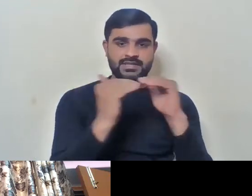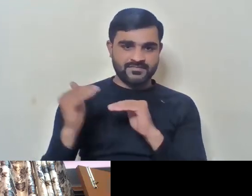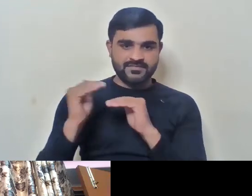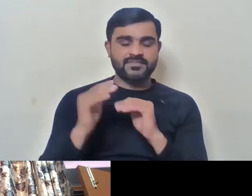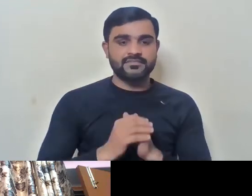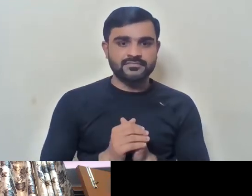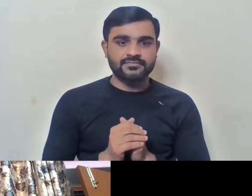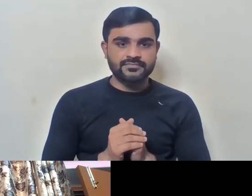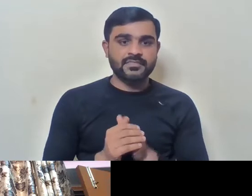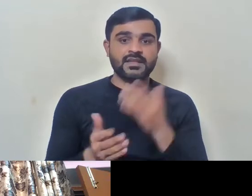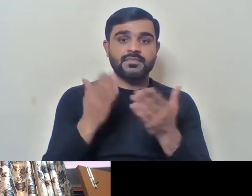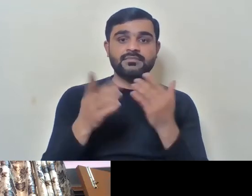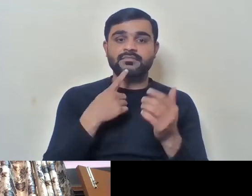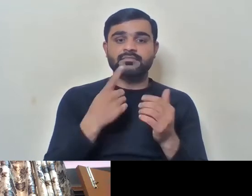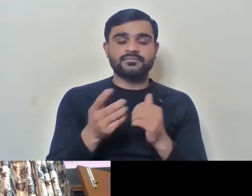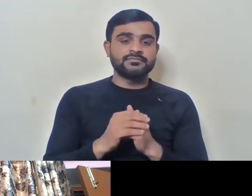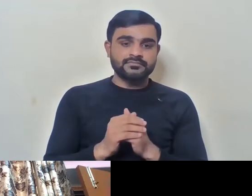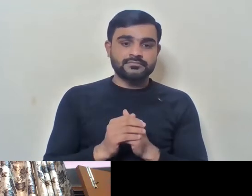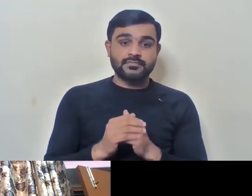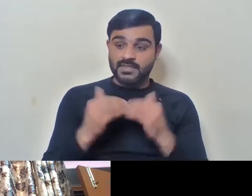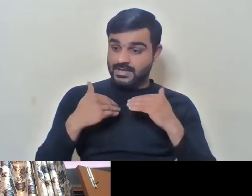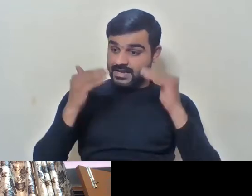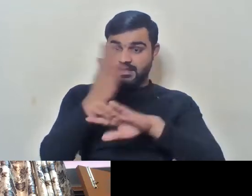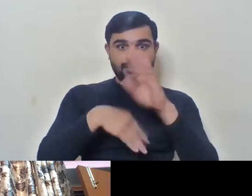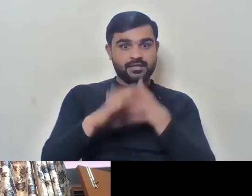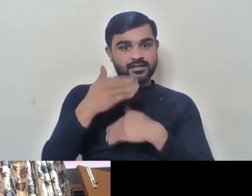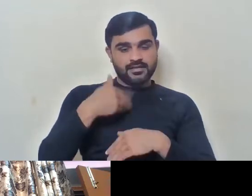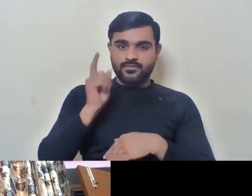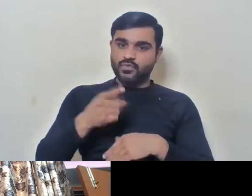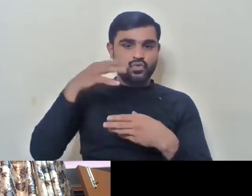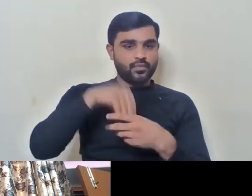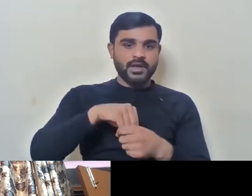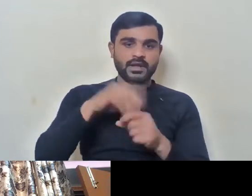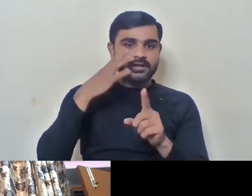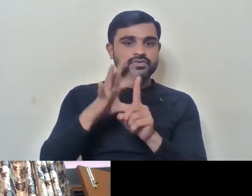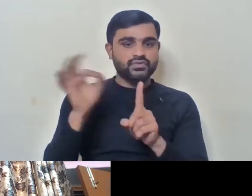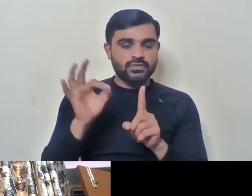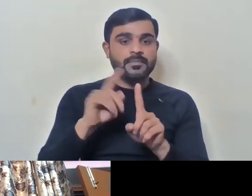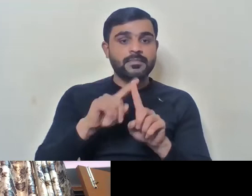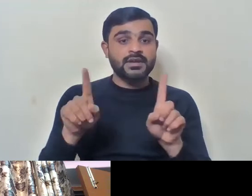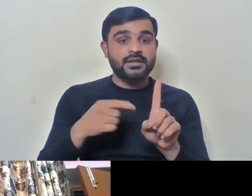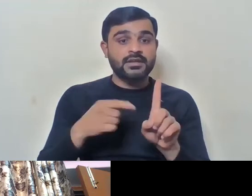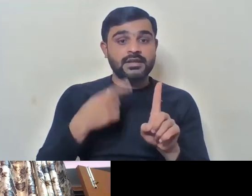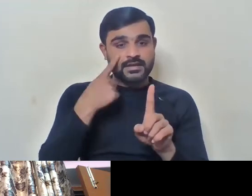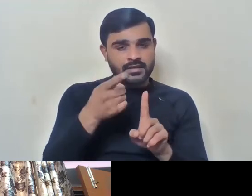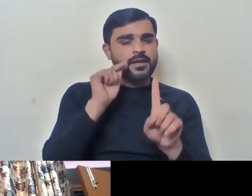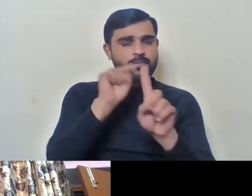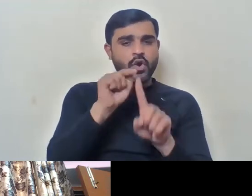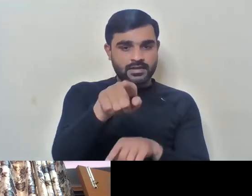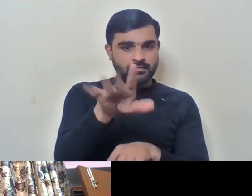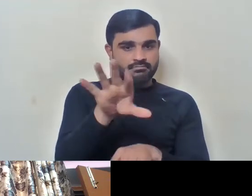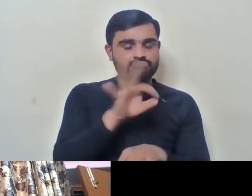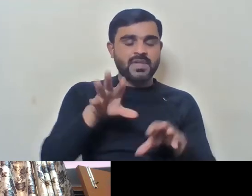There is, we cannot say that if I have a higher disability, I should be given preference. No. But I take his point that